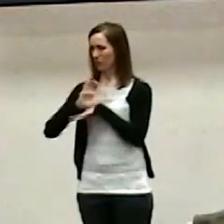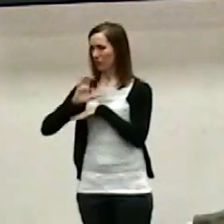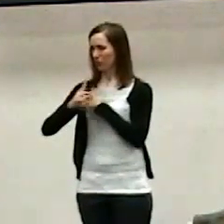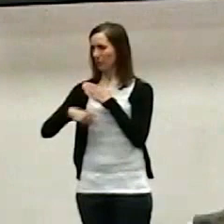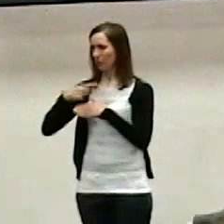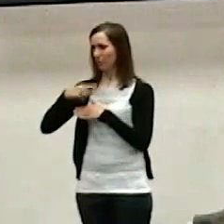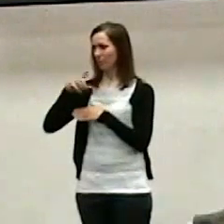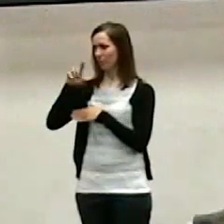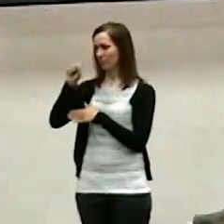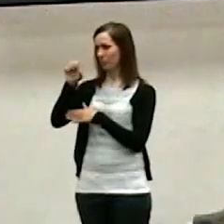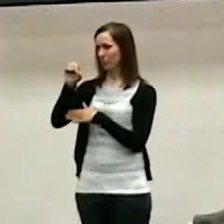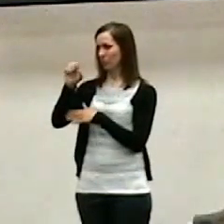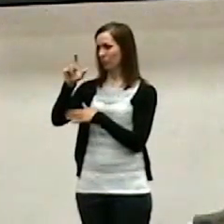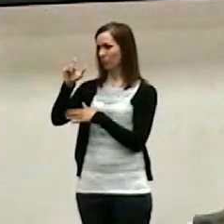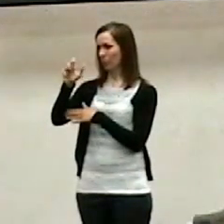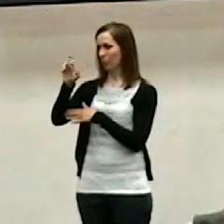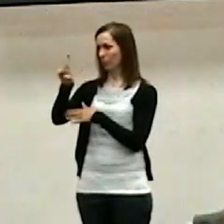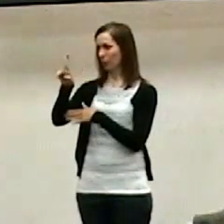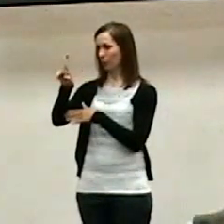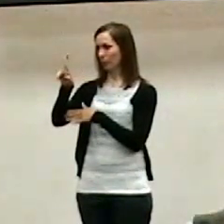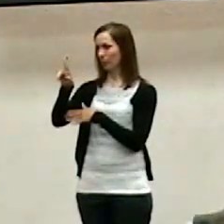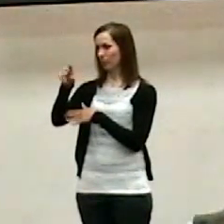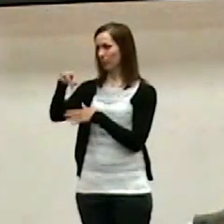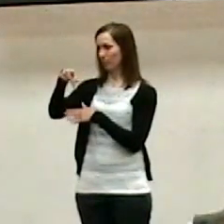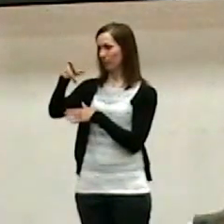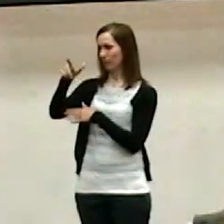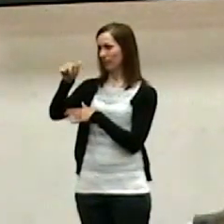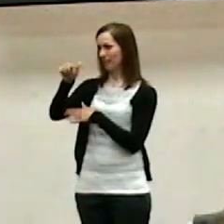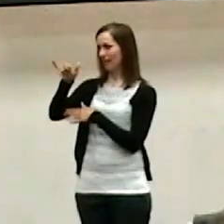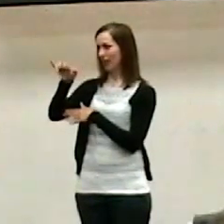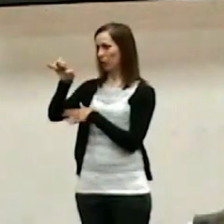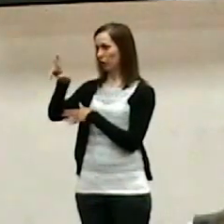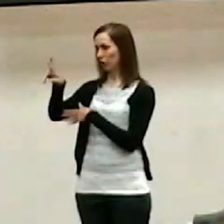and I've been around a long time